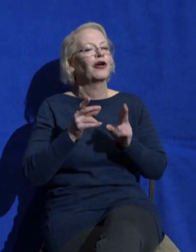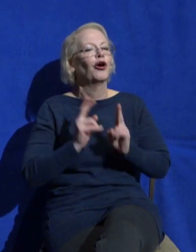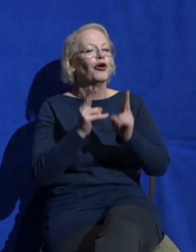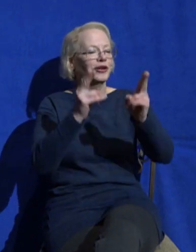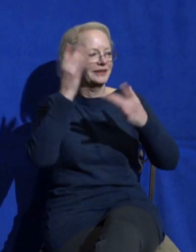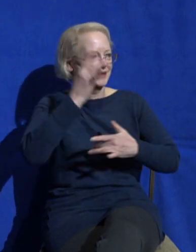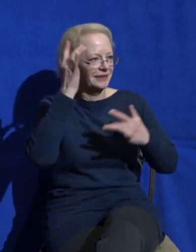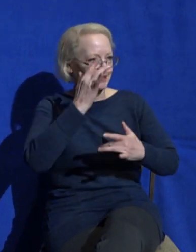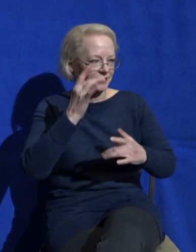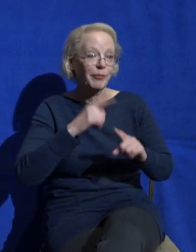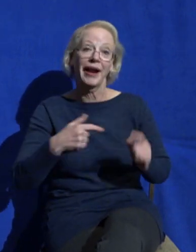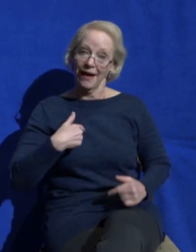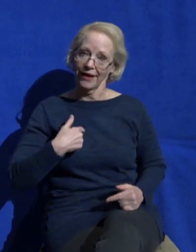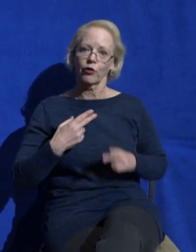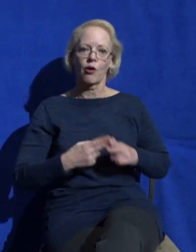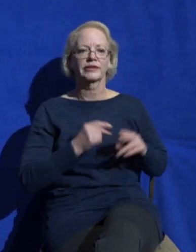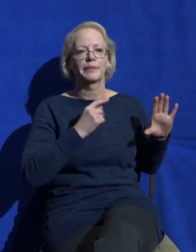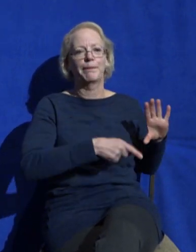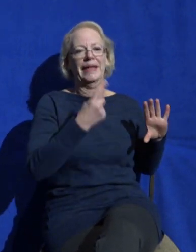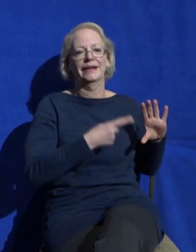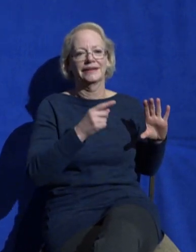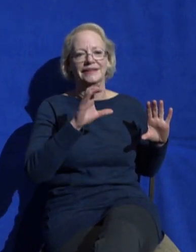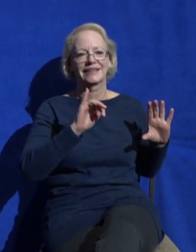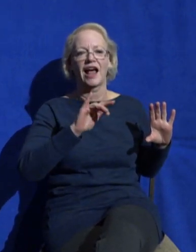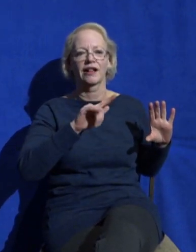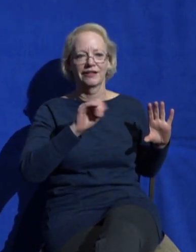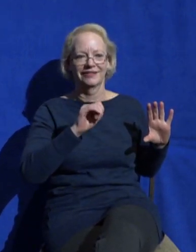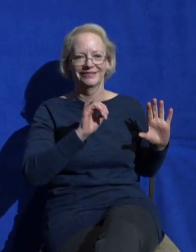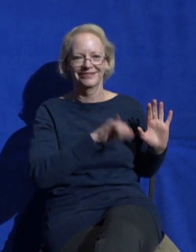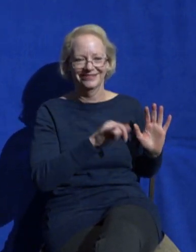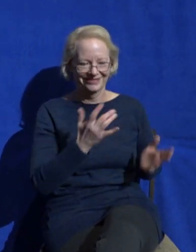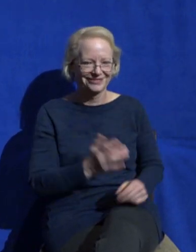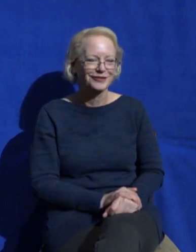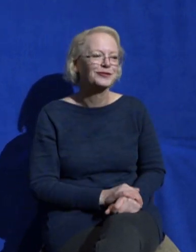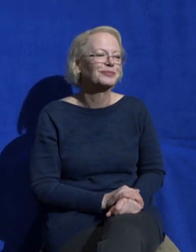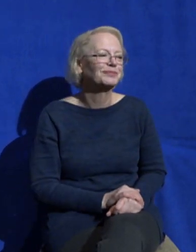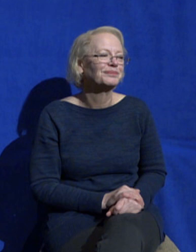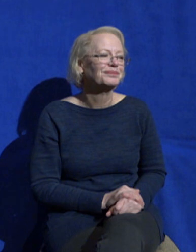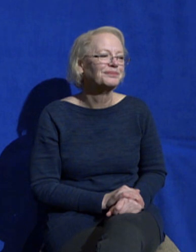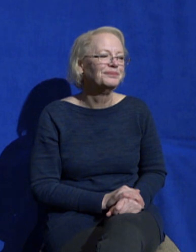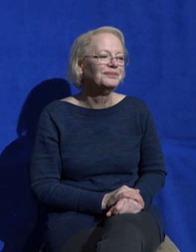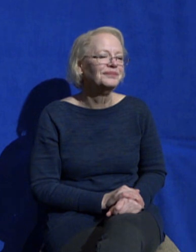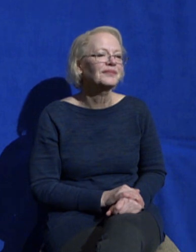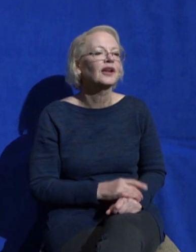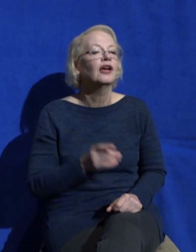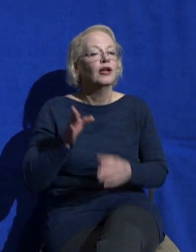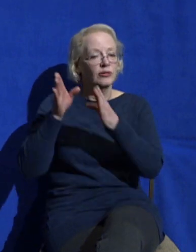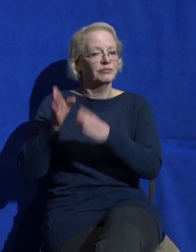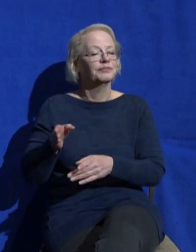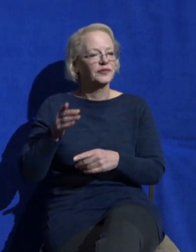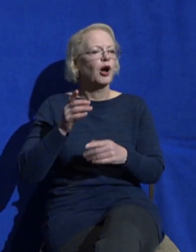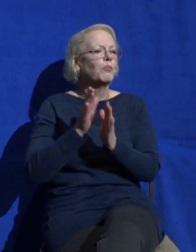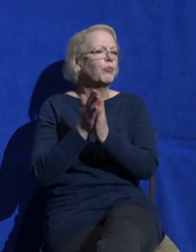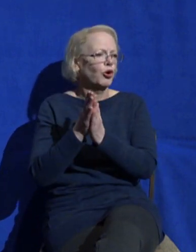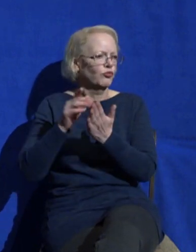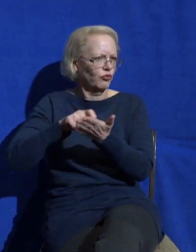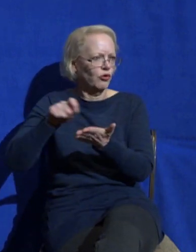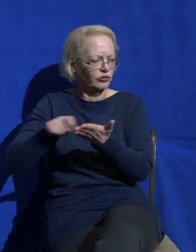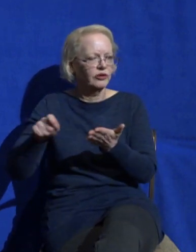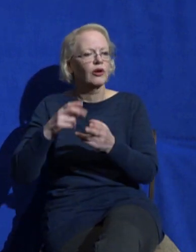spin cycle. And John Mark Homer lists some of the symptoms of the spin cycle in his book, The Ruthless Elimination of